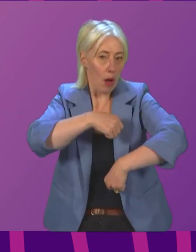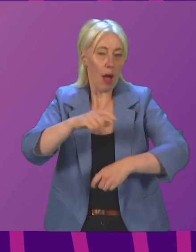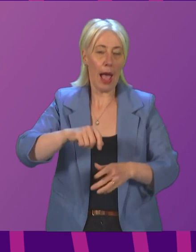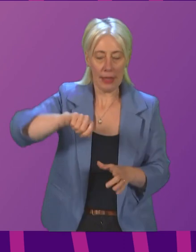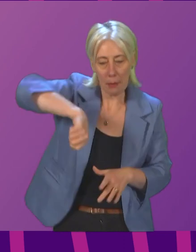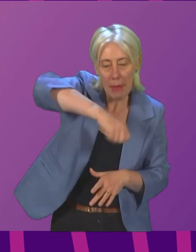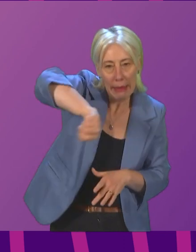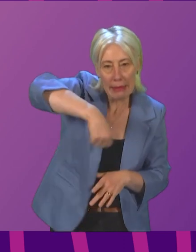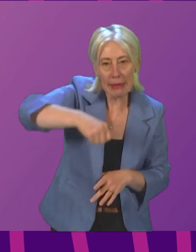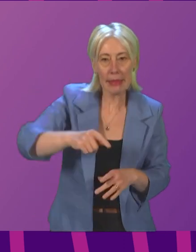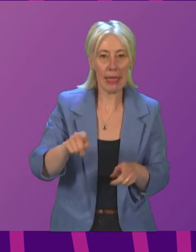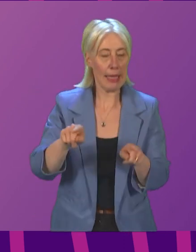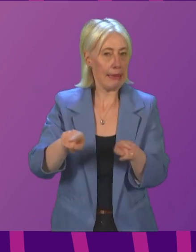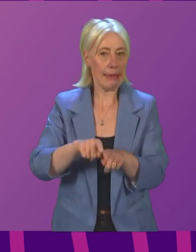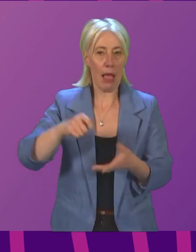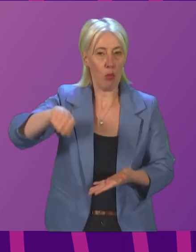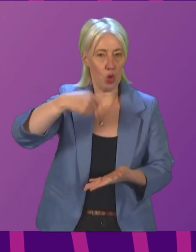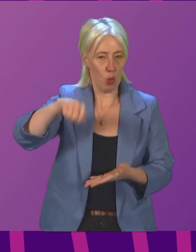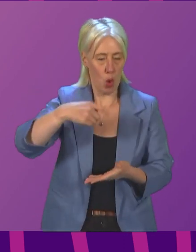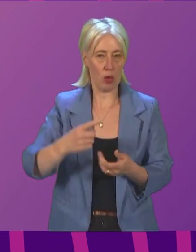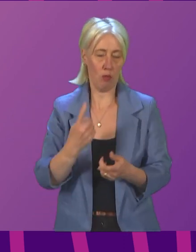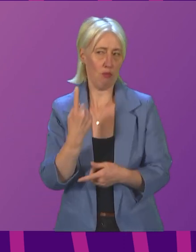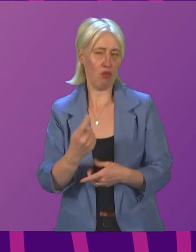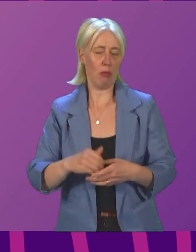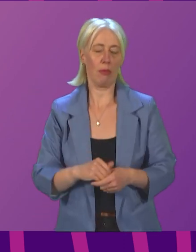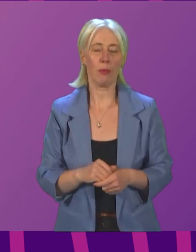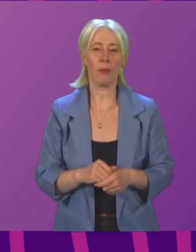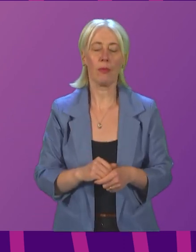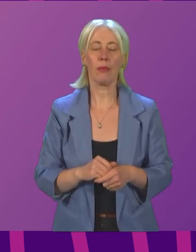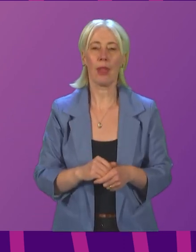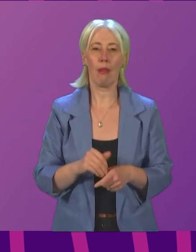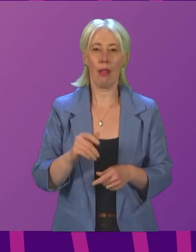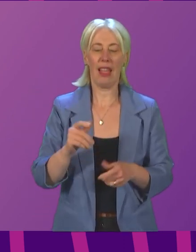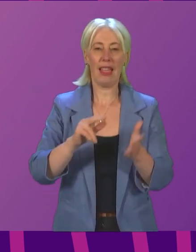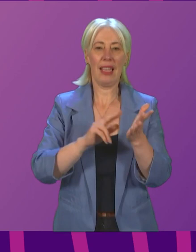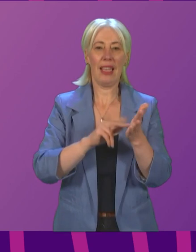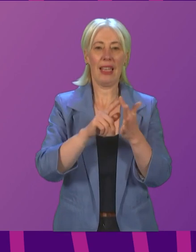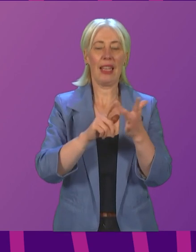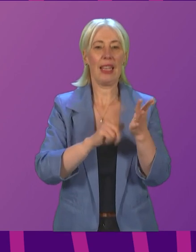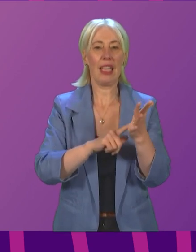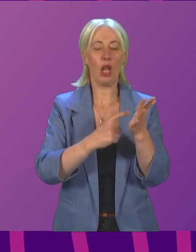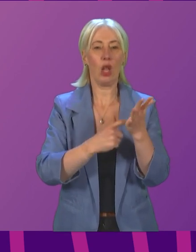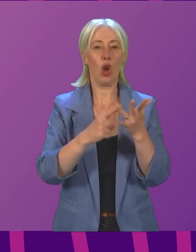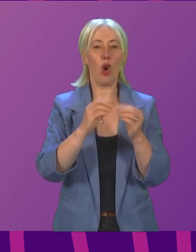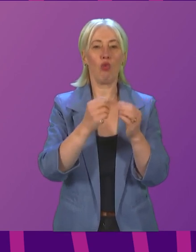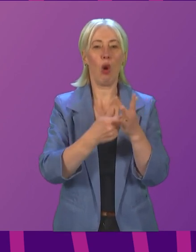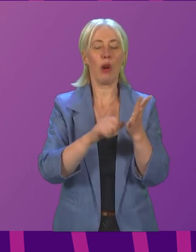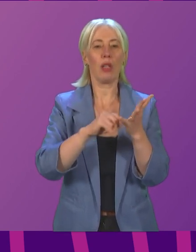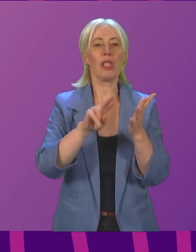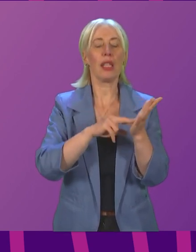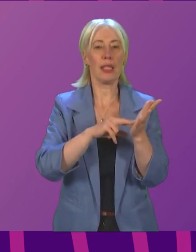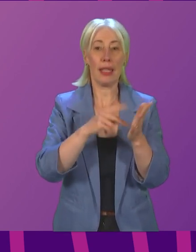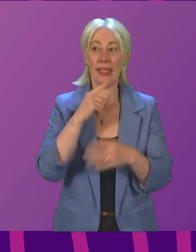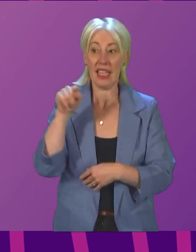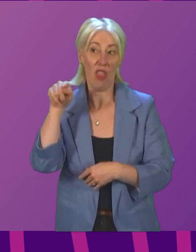same effort. Neil Robertson credited it, along with good Scottish water, in helping